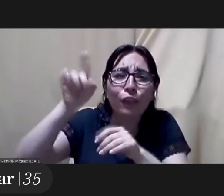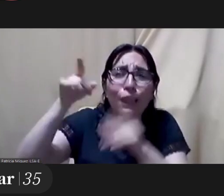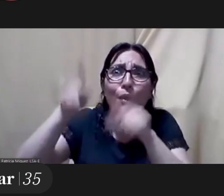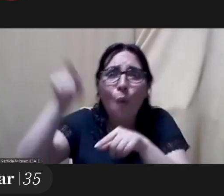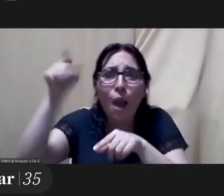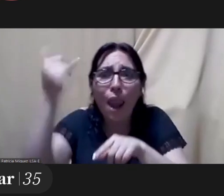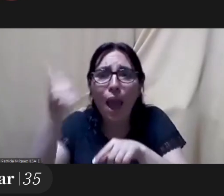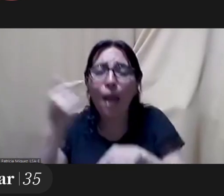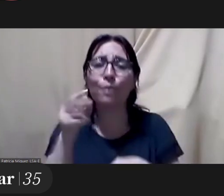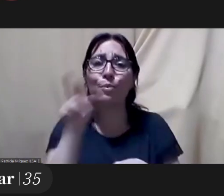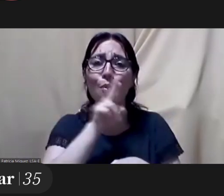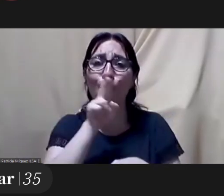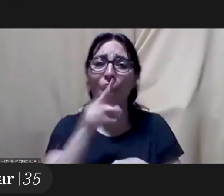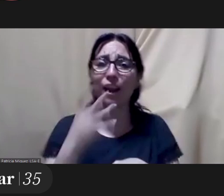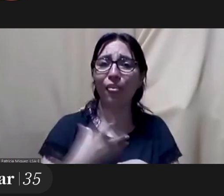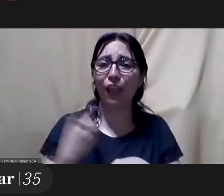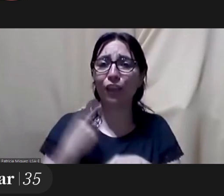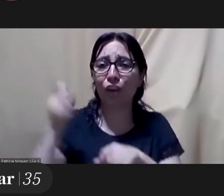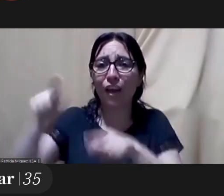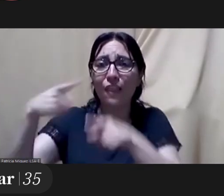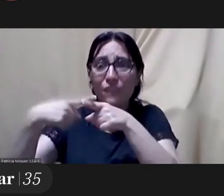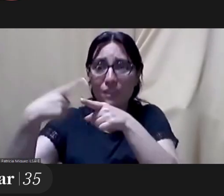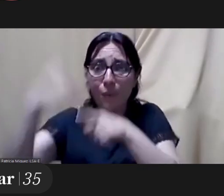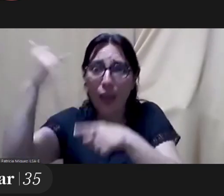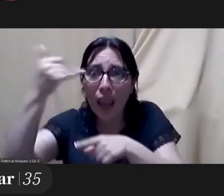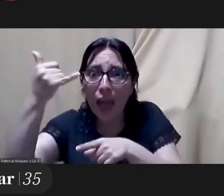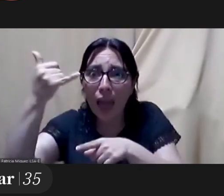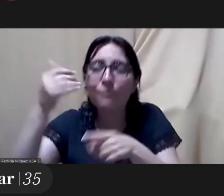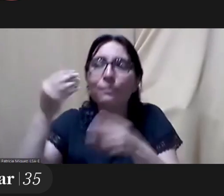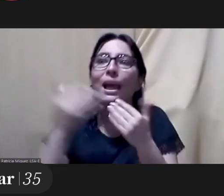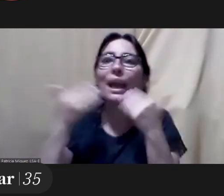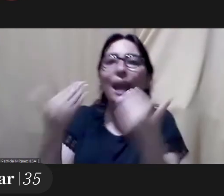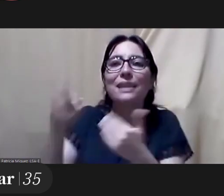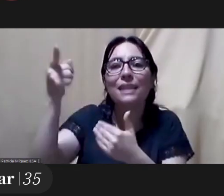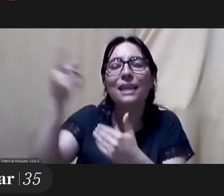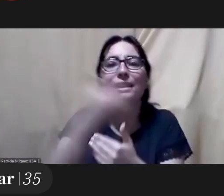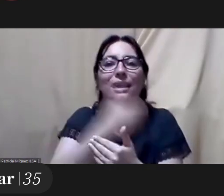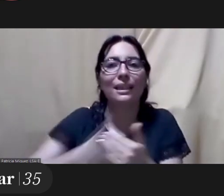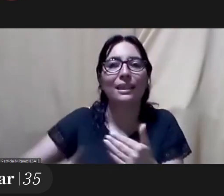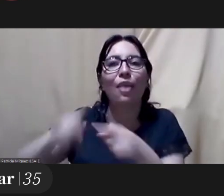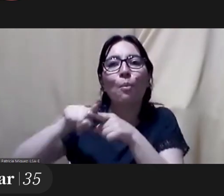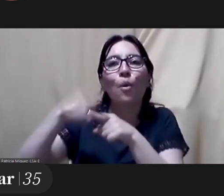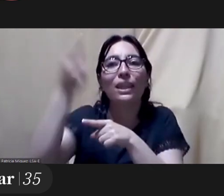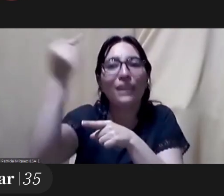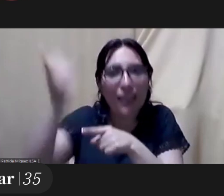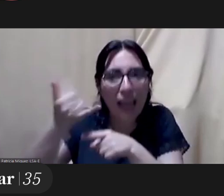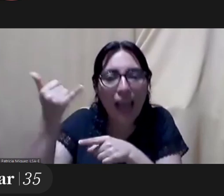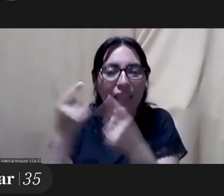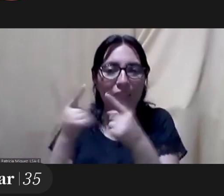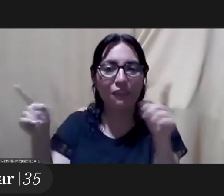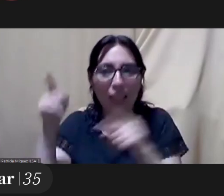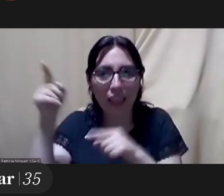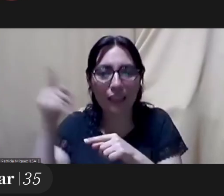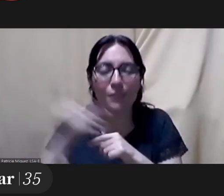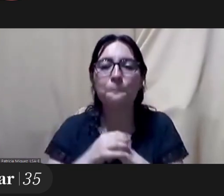europe but having a woman running a festival will set the way to have more women and also the